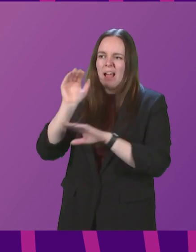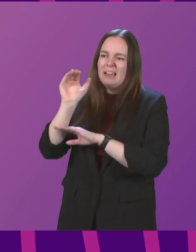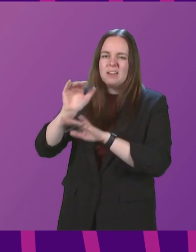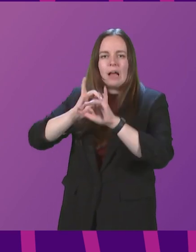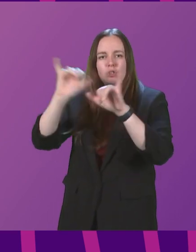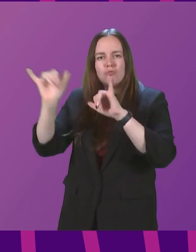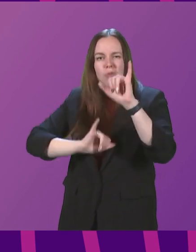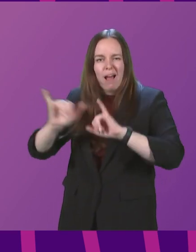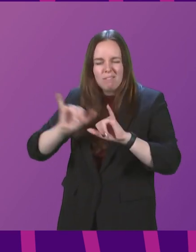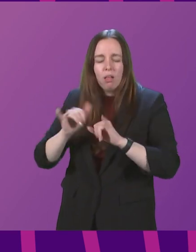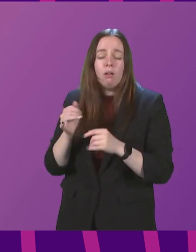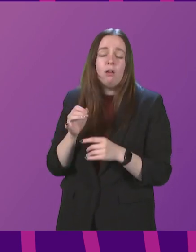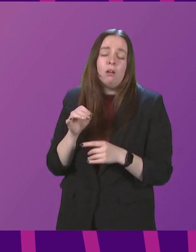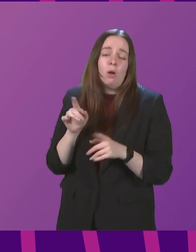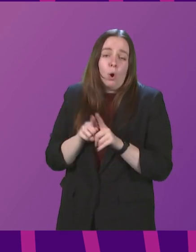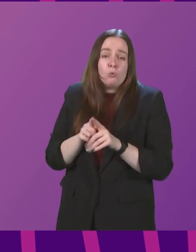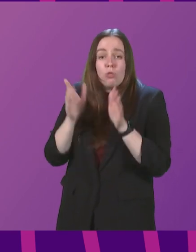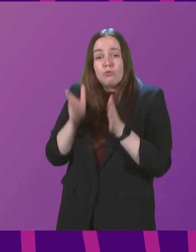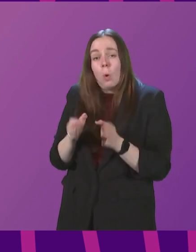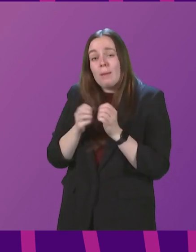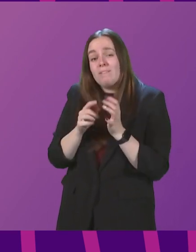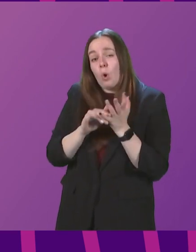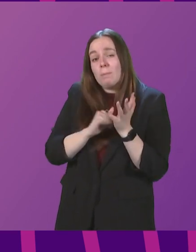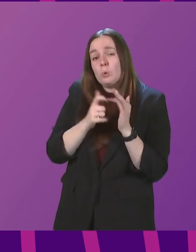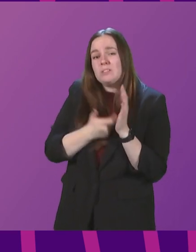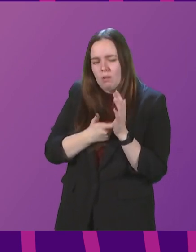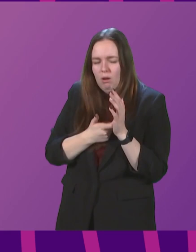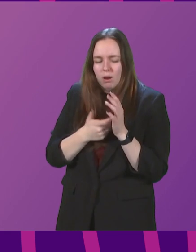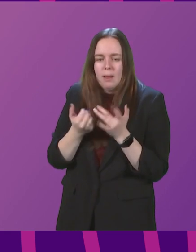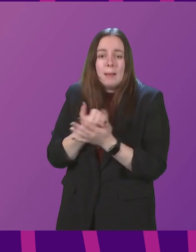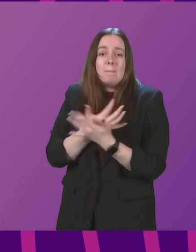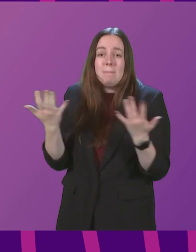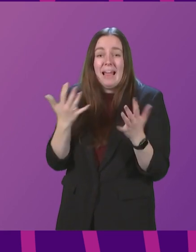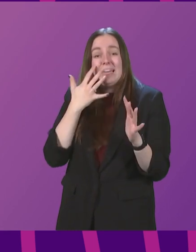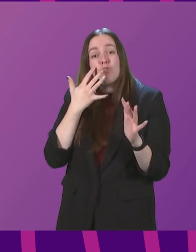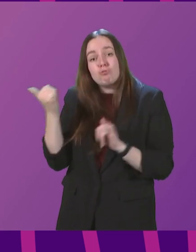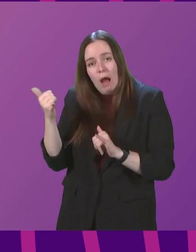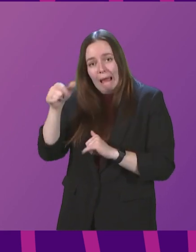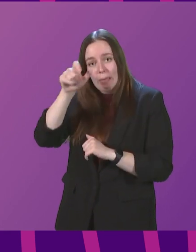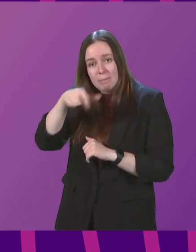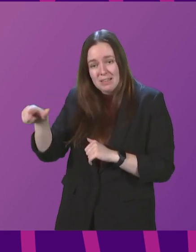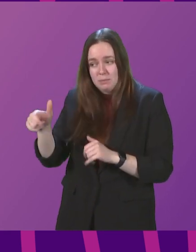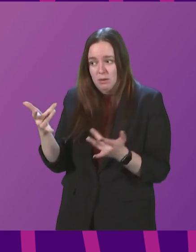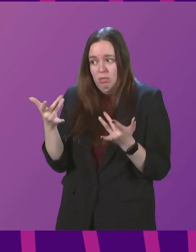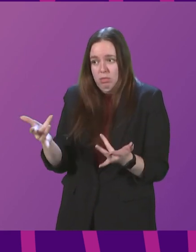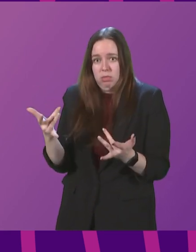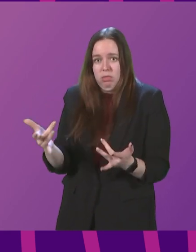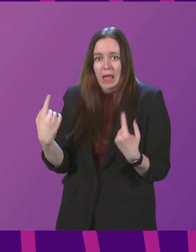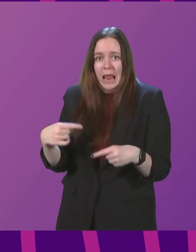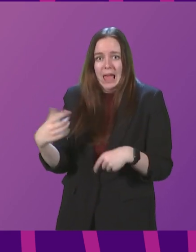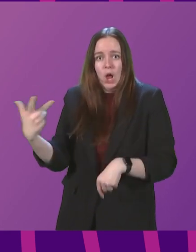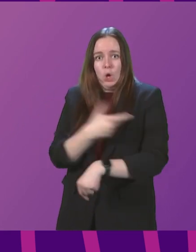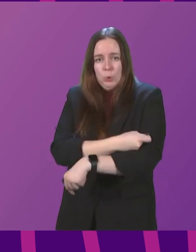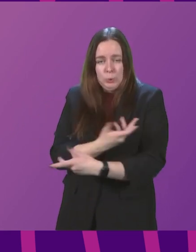in particular the requirement of a booster, something that many trial participants do not yet qualify for?